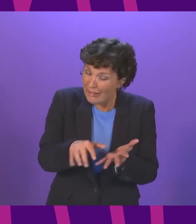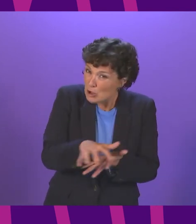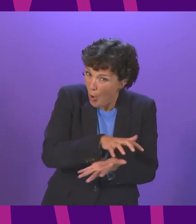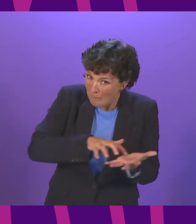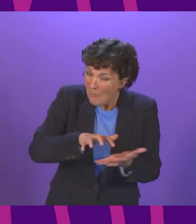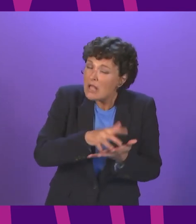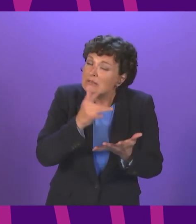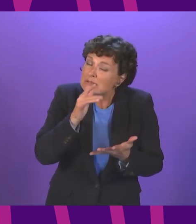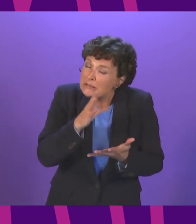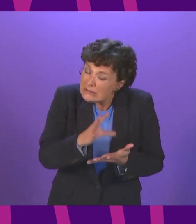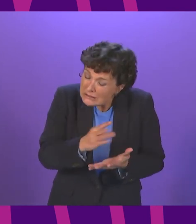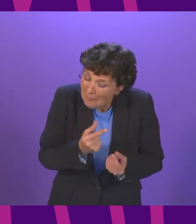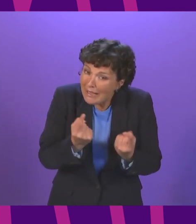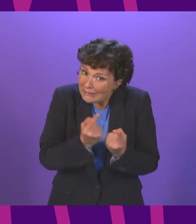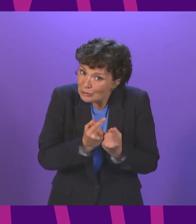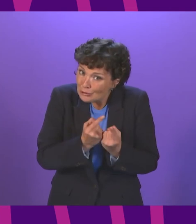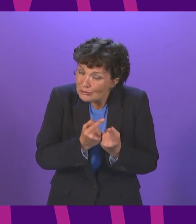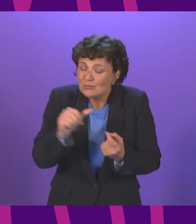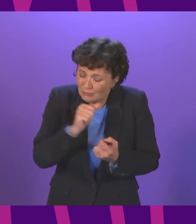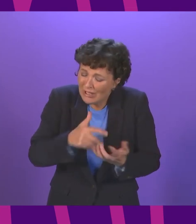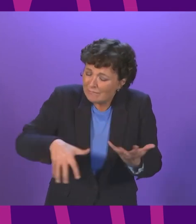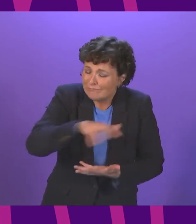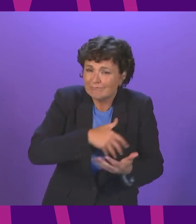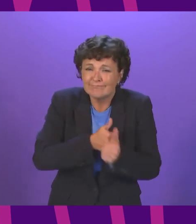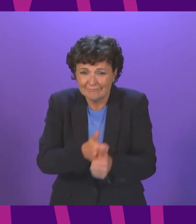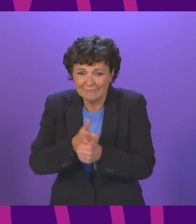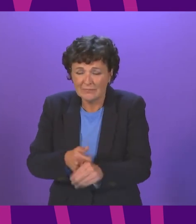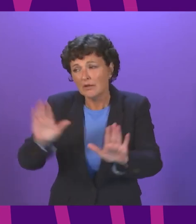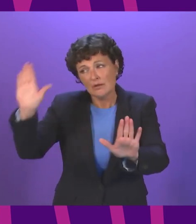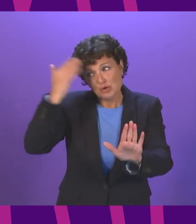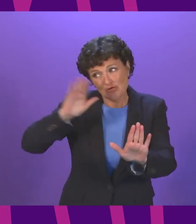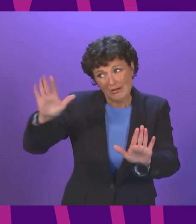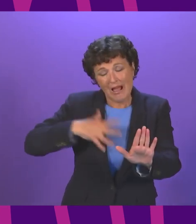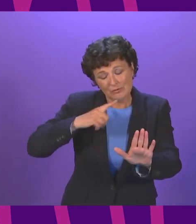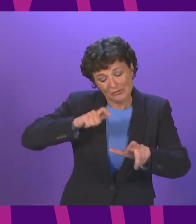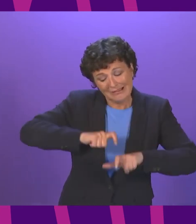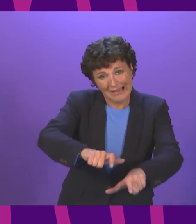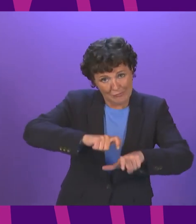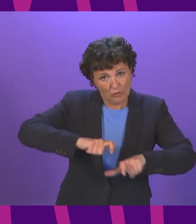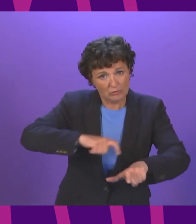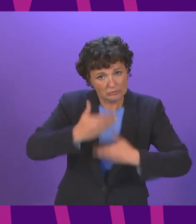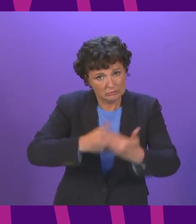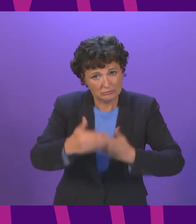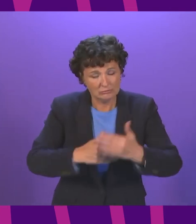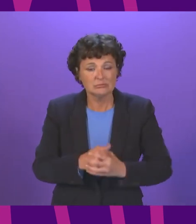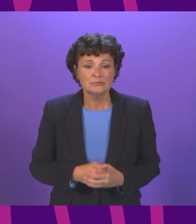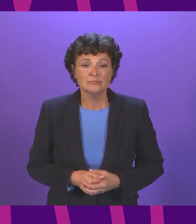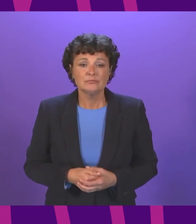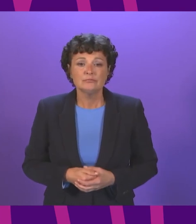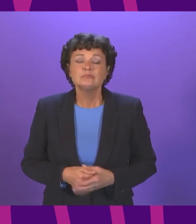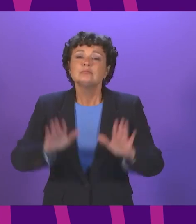issues they will on our side and I hope the Government will do the same I really do have a lot to get through but I do agree with your statement there Mr Mason